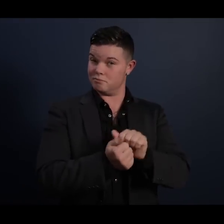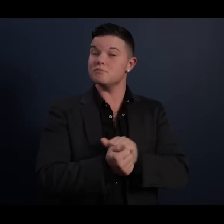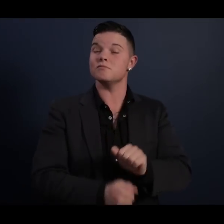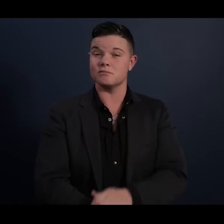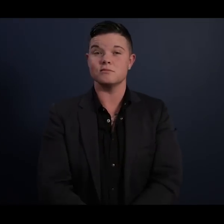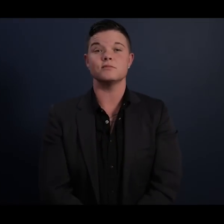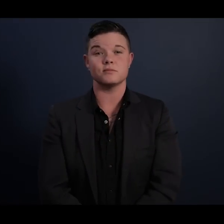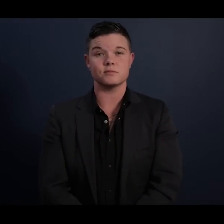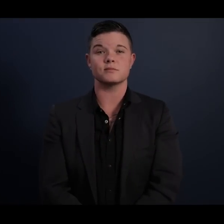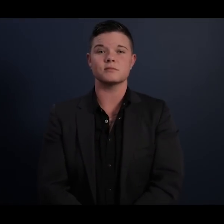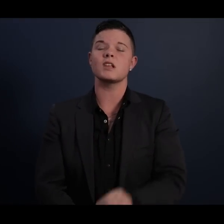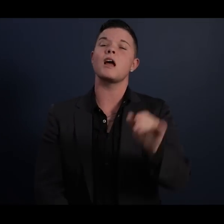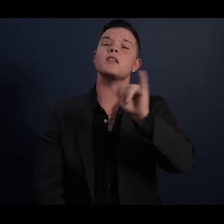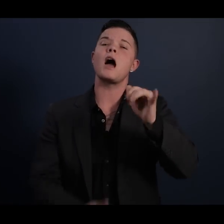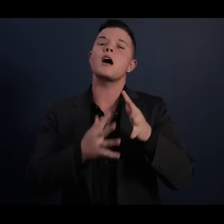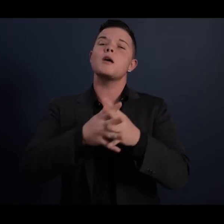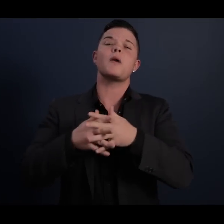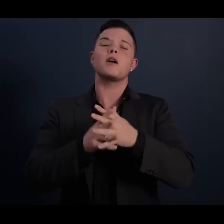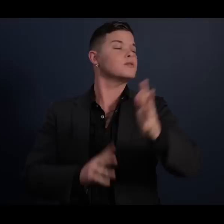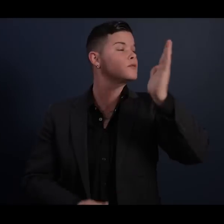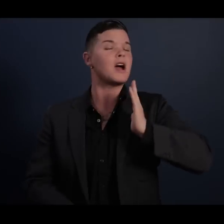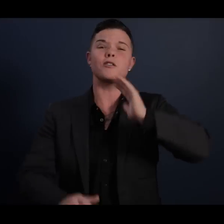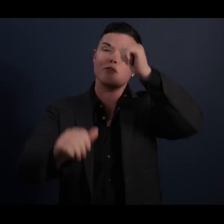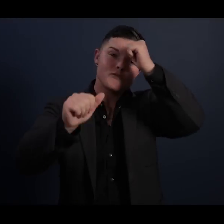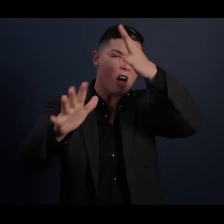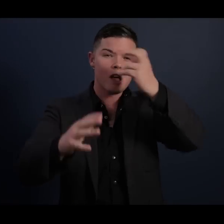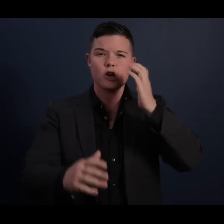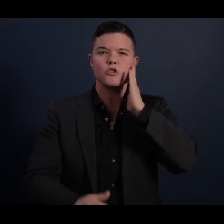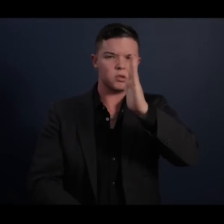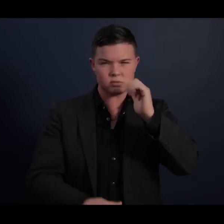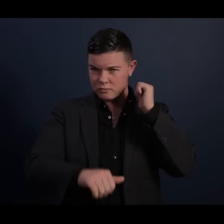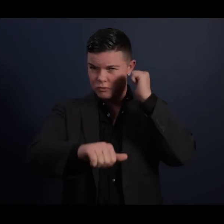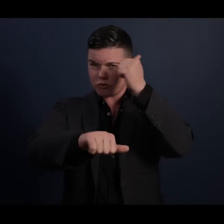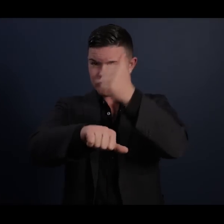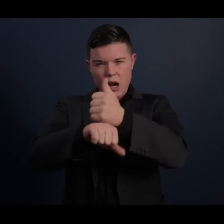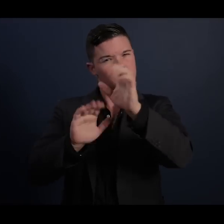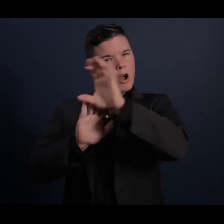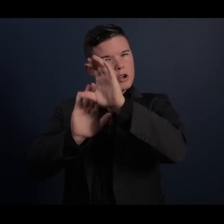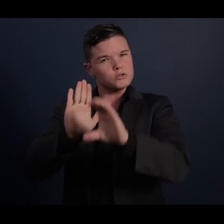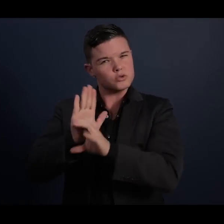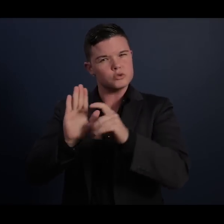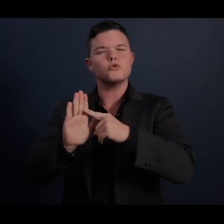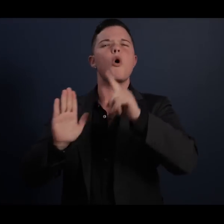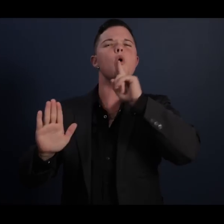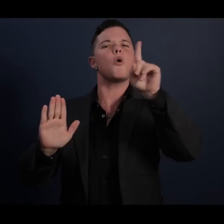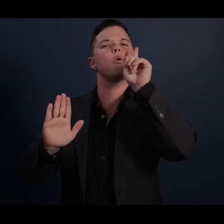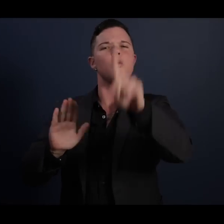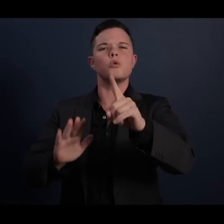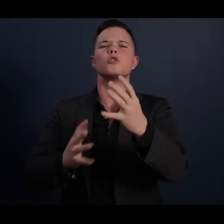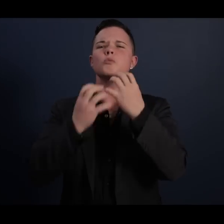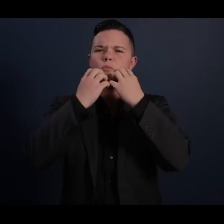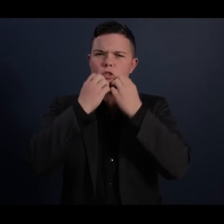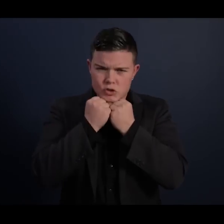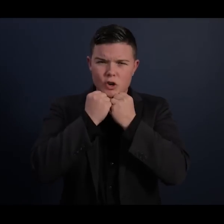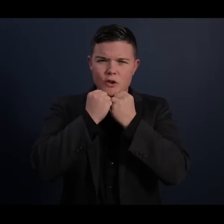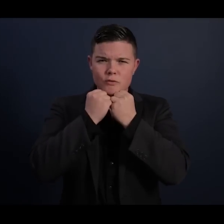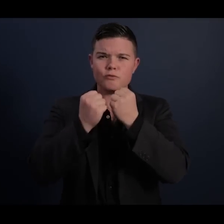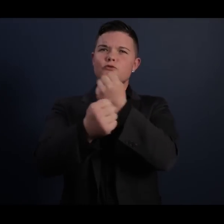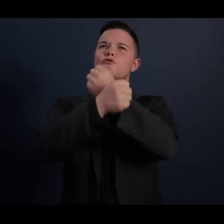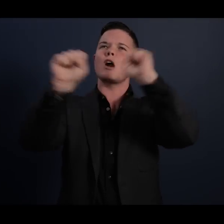And like America's Founding Fathers, he would erect a constitutional order to preserve freedom for future